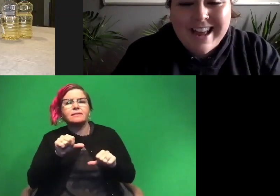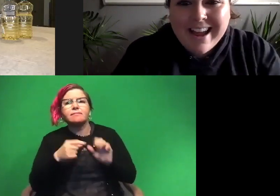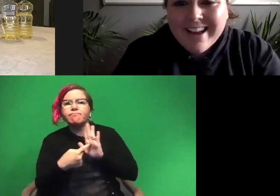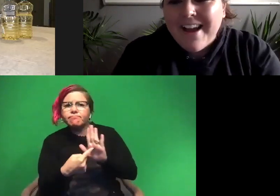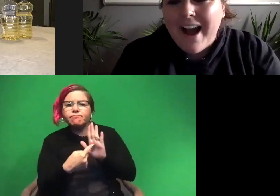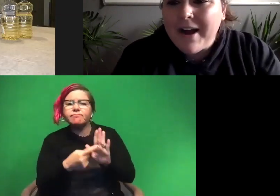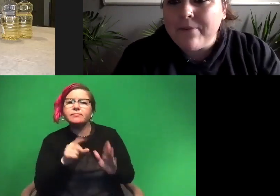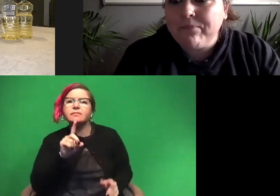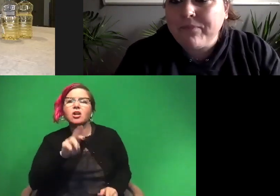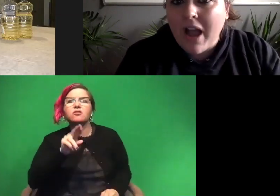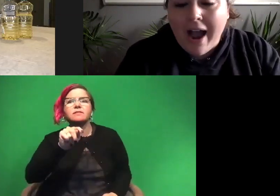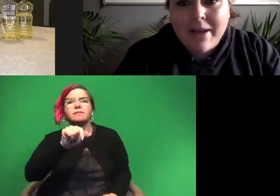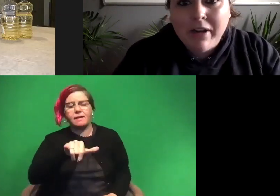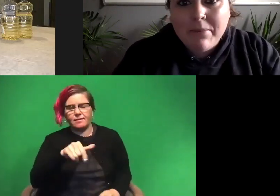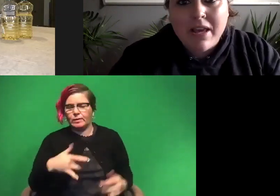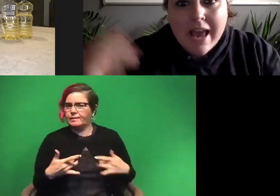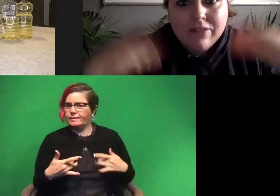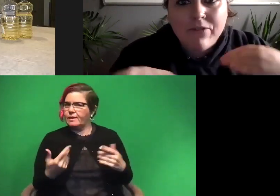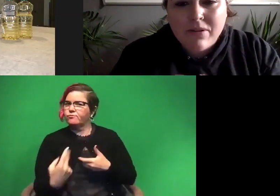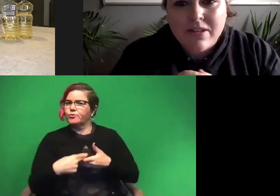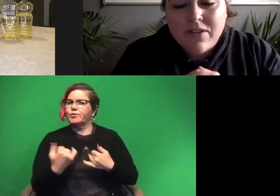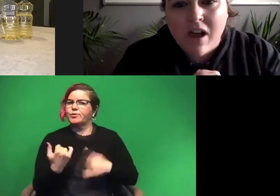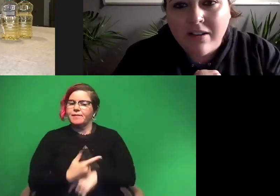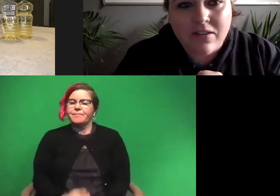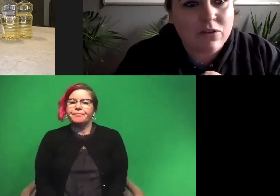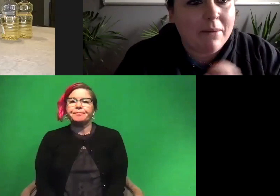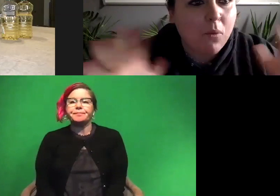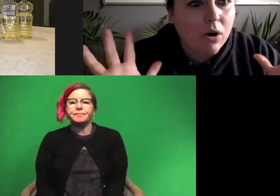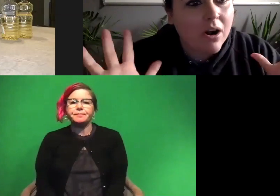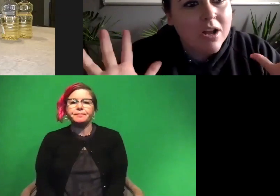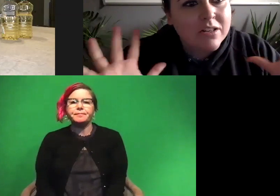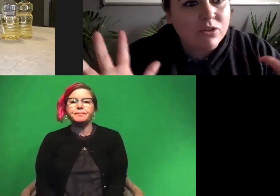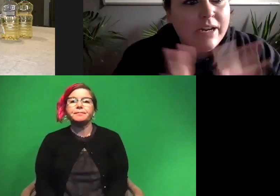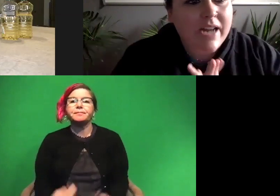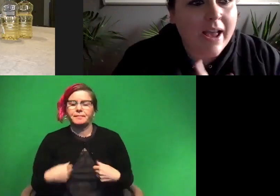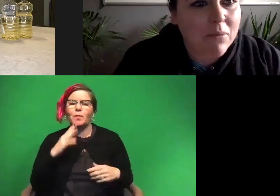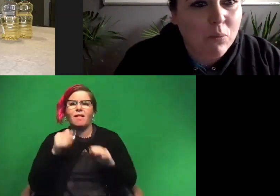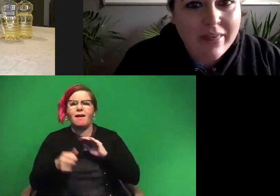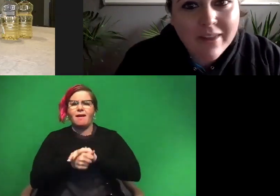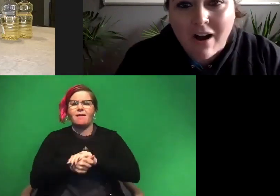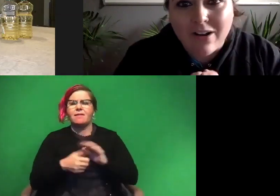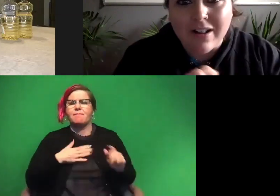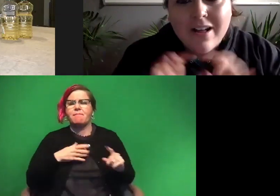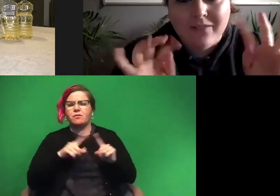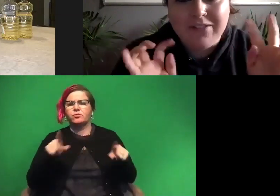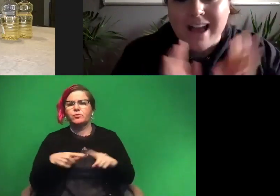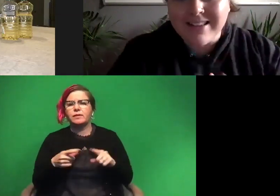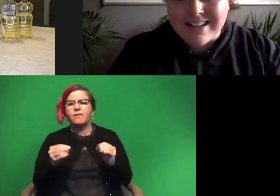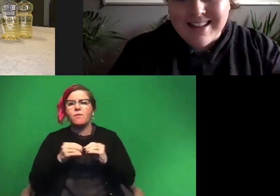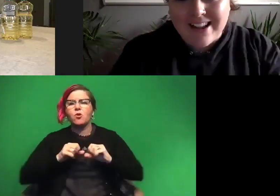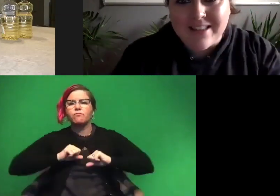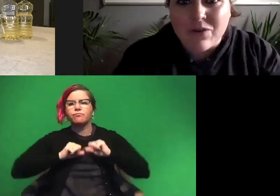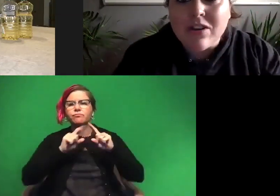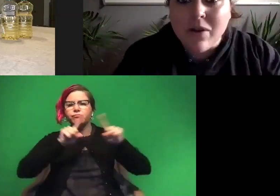have her here today. I am going to be hidden for most of the talk so that you get more screen time with all of the